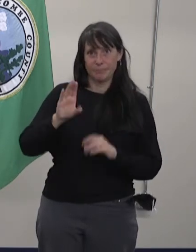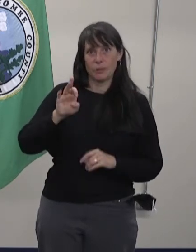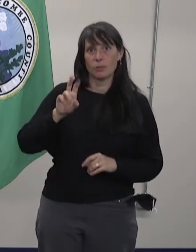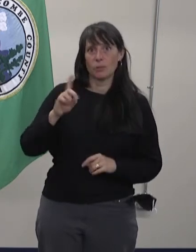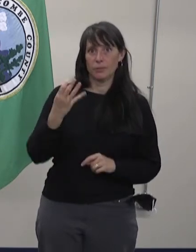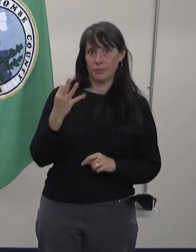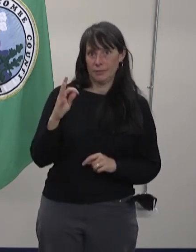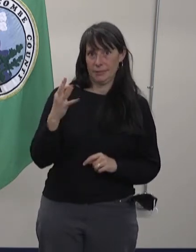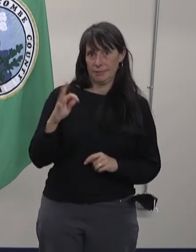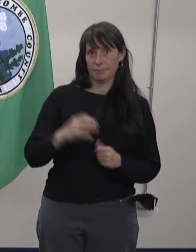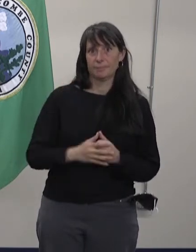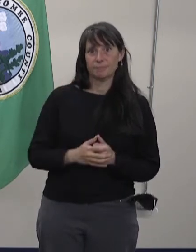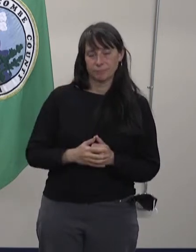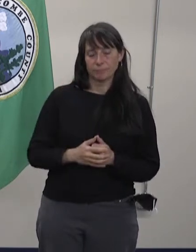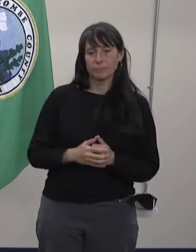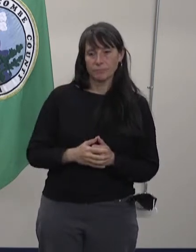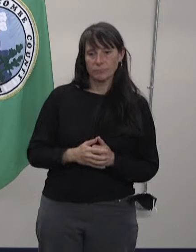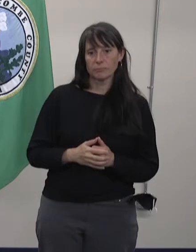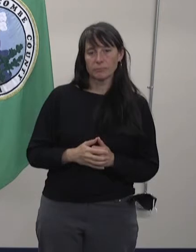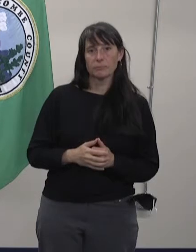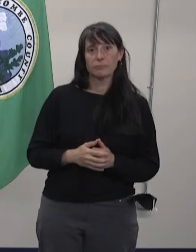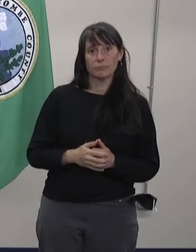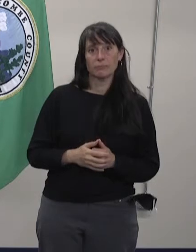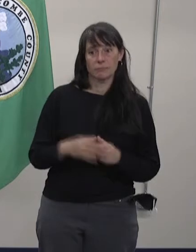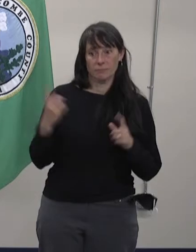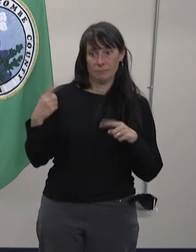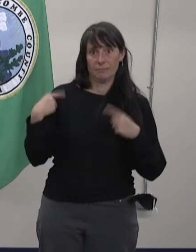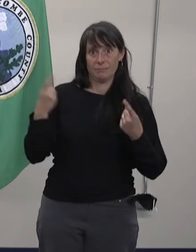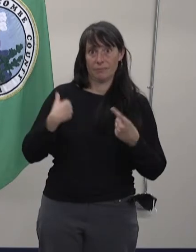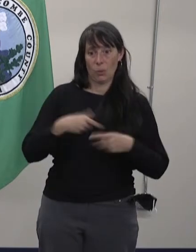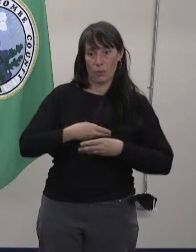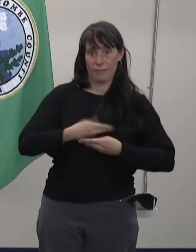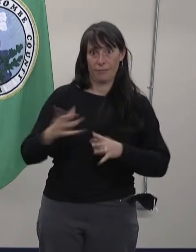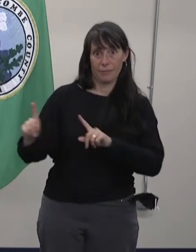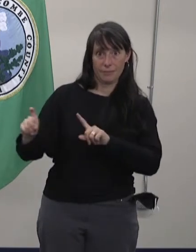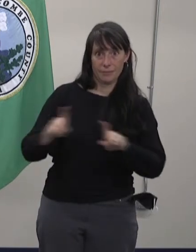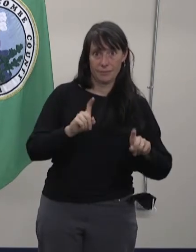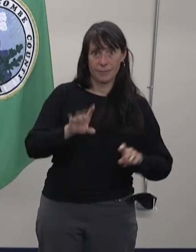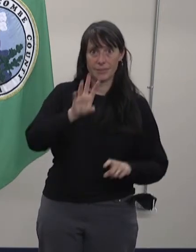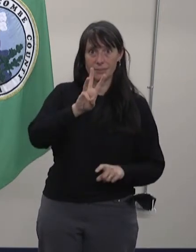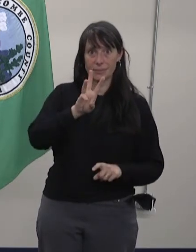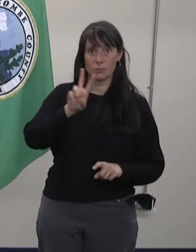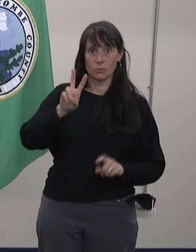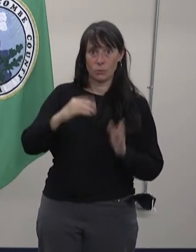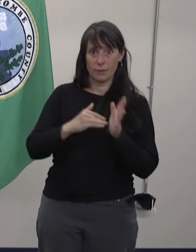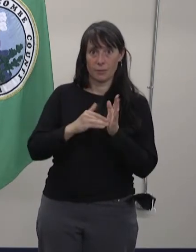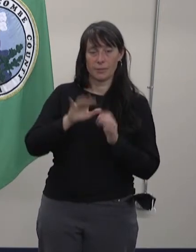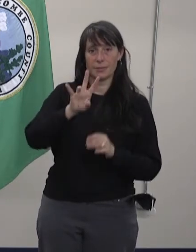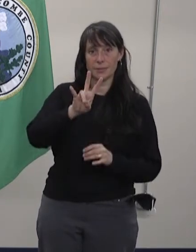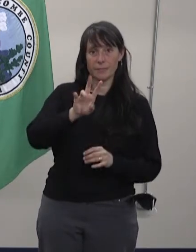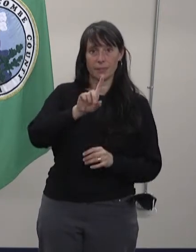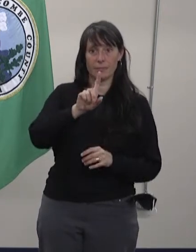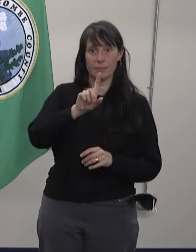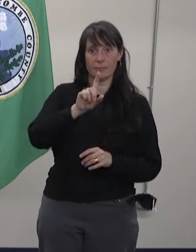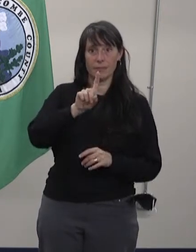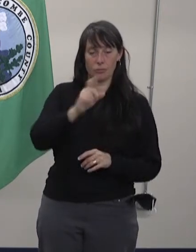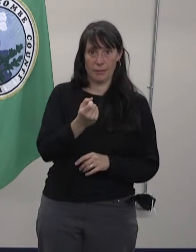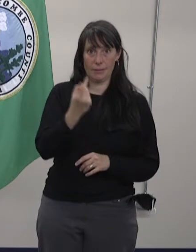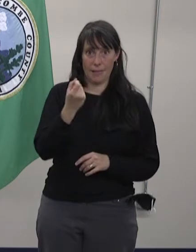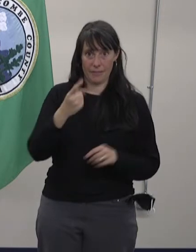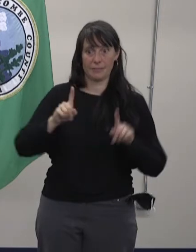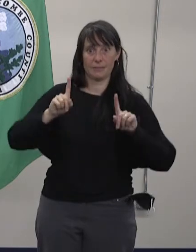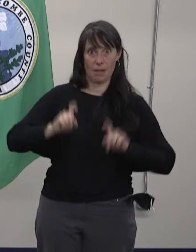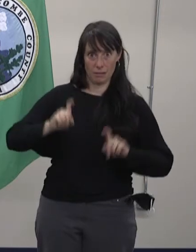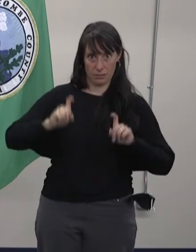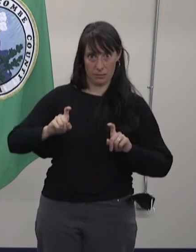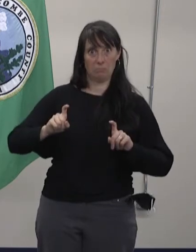Our community has administered 62,711 COVID-19 tests. We continue